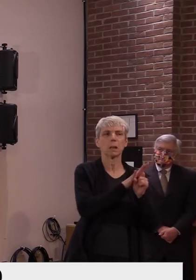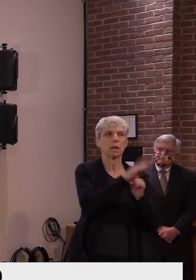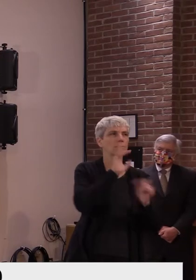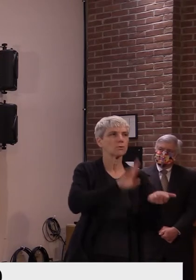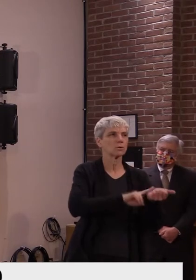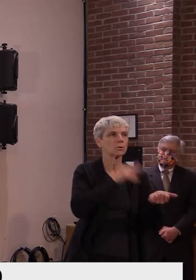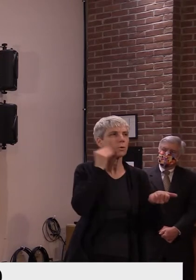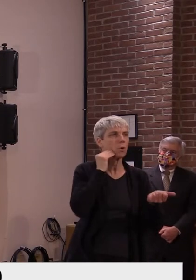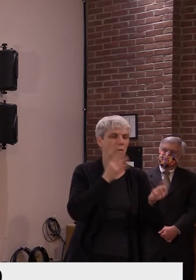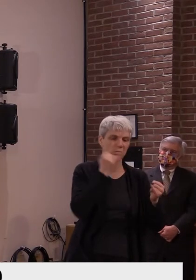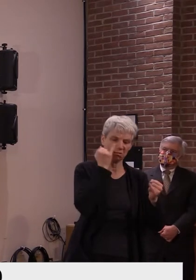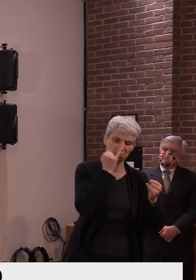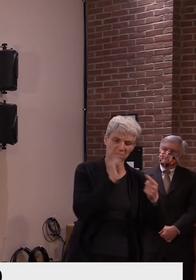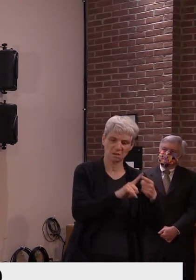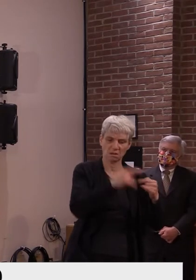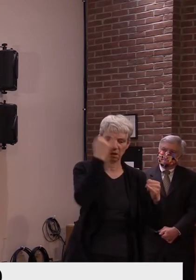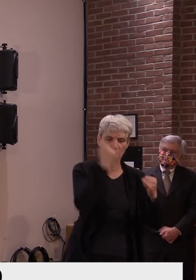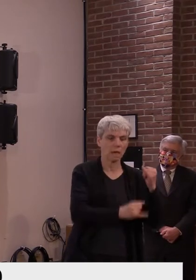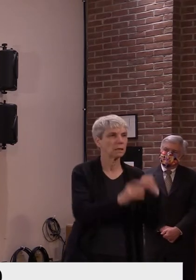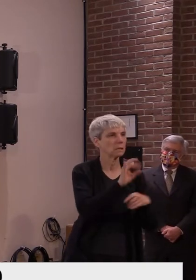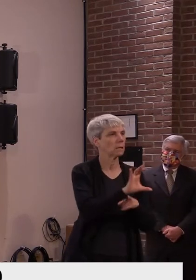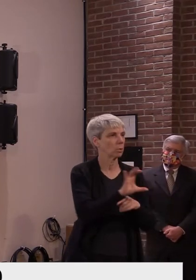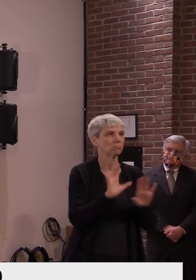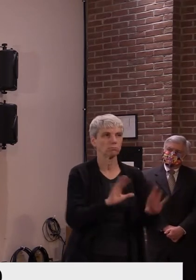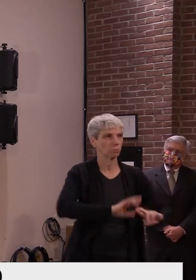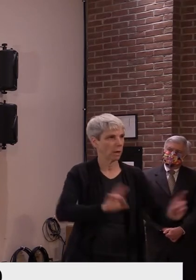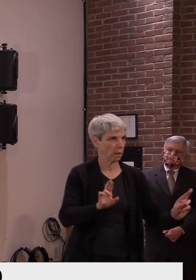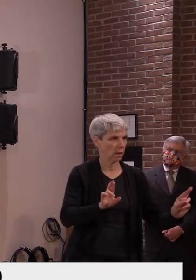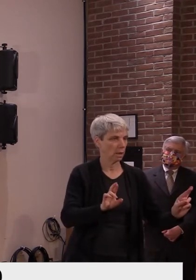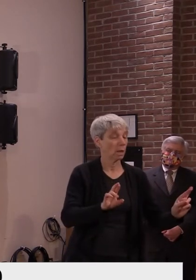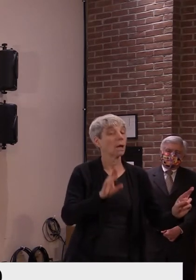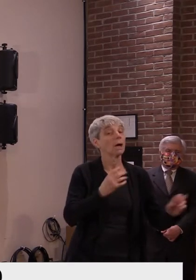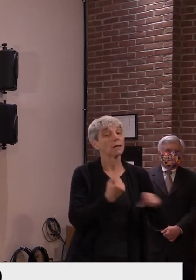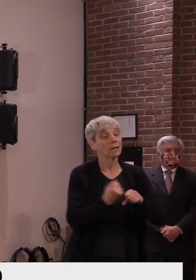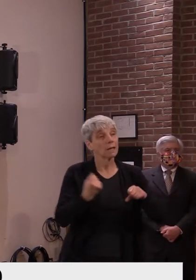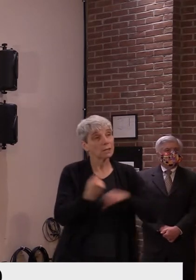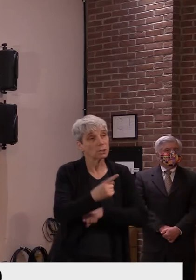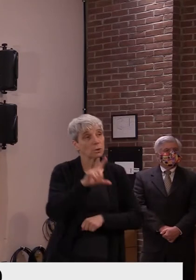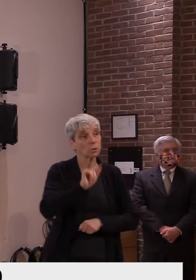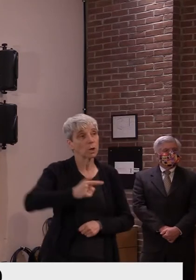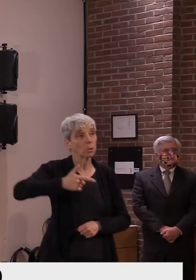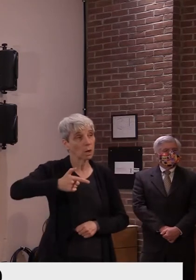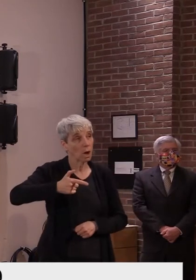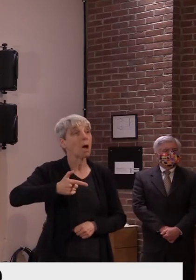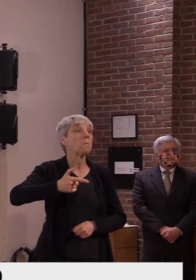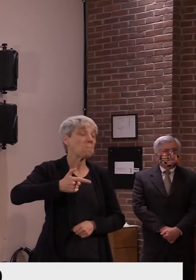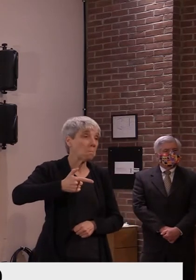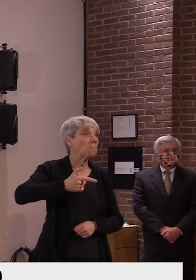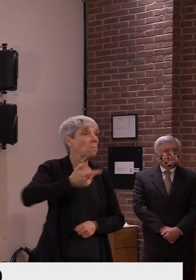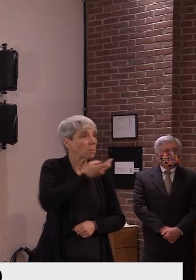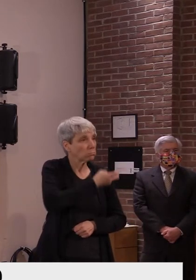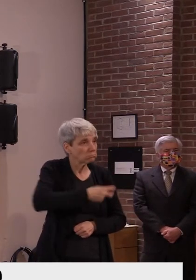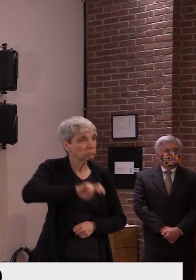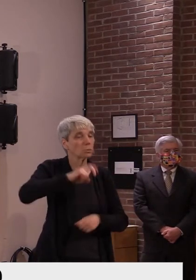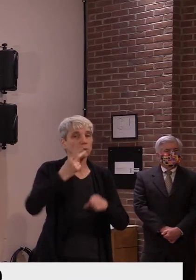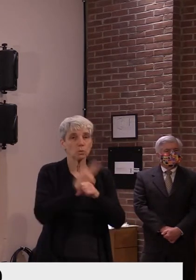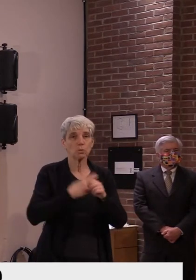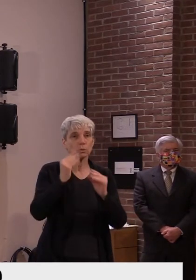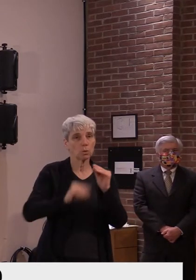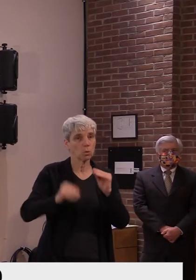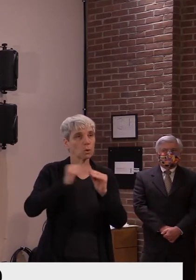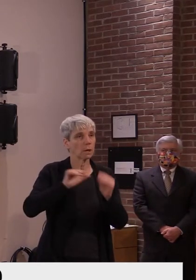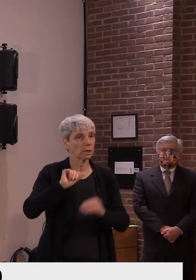So as we're strategically planning for the next year, it might involve actually implementing using these in a more robust way.